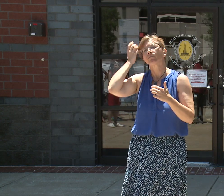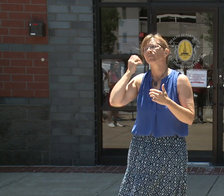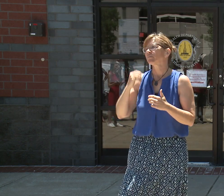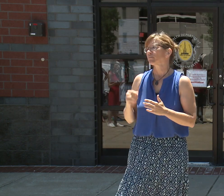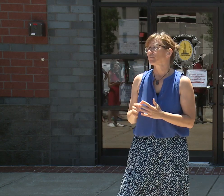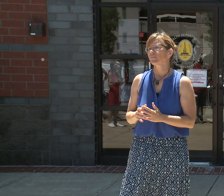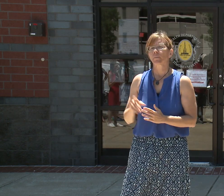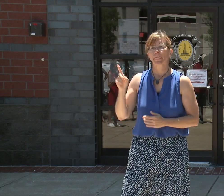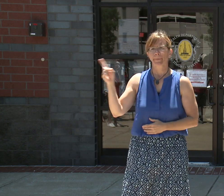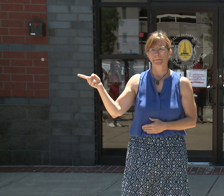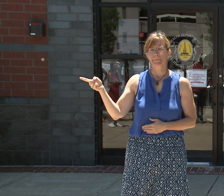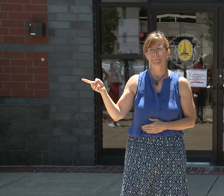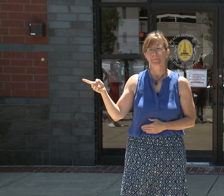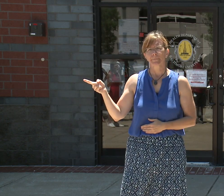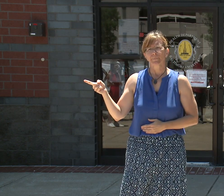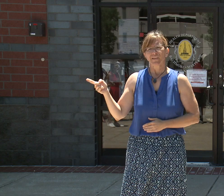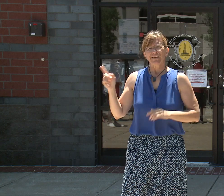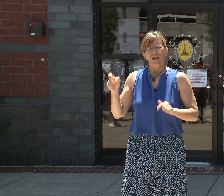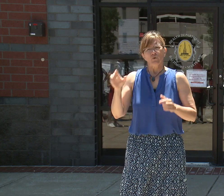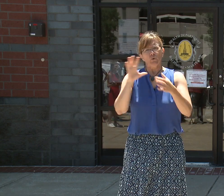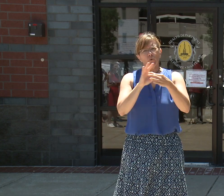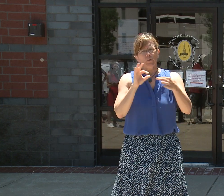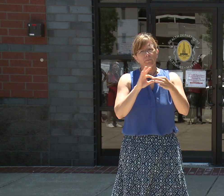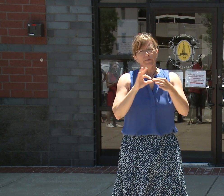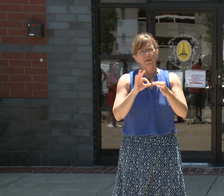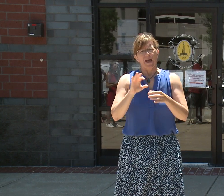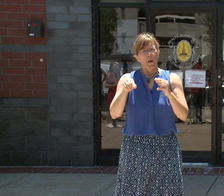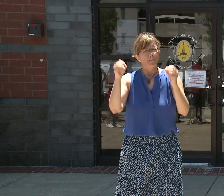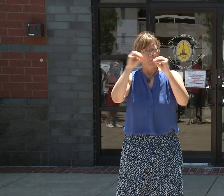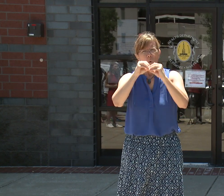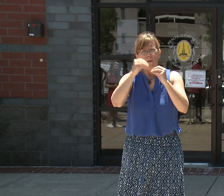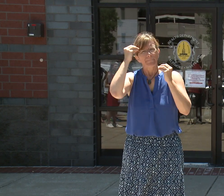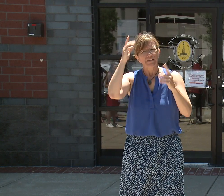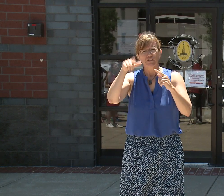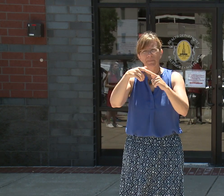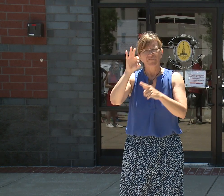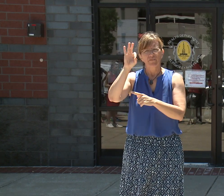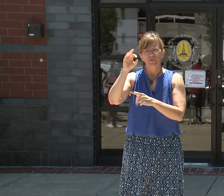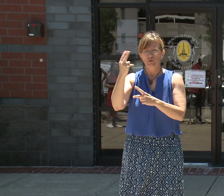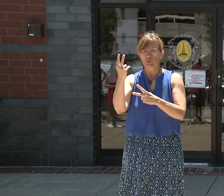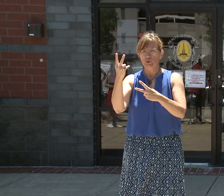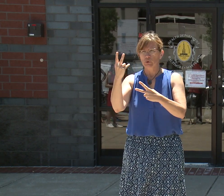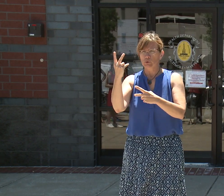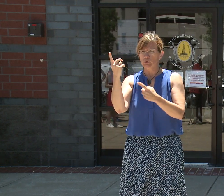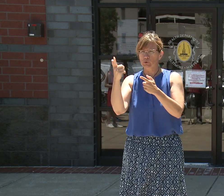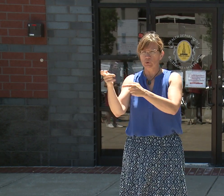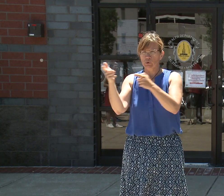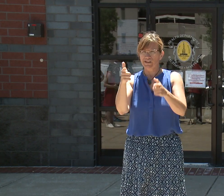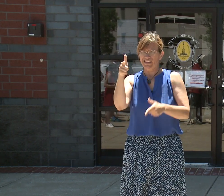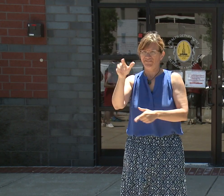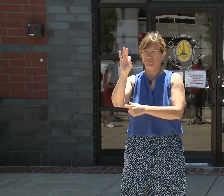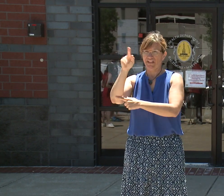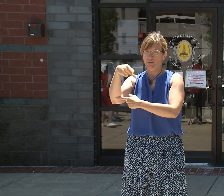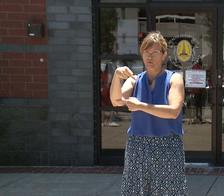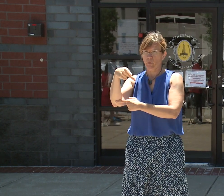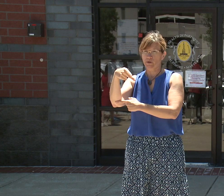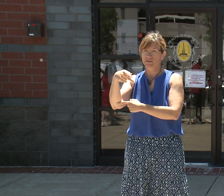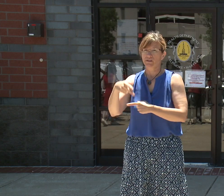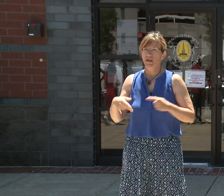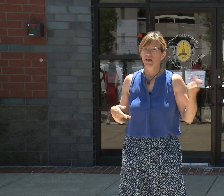shootings in Fells Point from this last weekend and the previous weekend? I'll let the police commissioner provide the update. Thank you, ma Thank you.